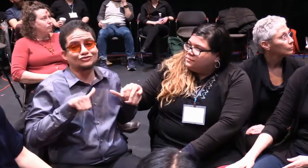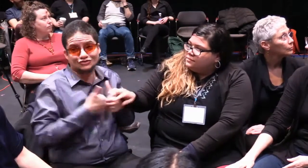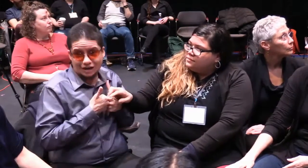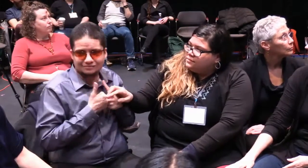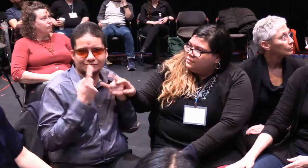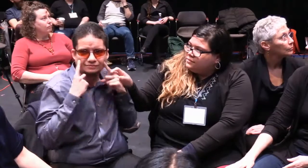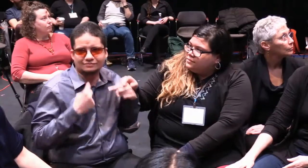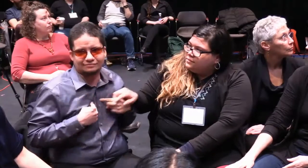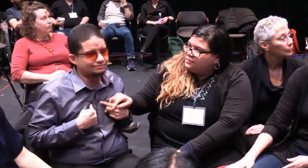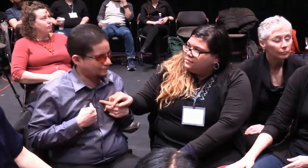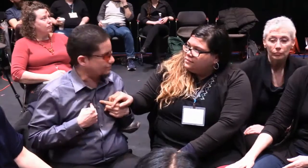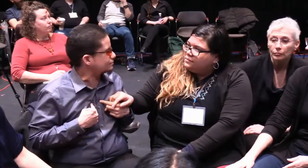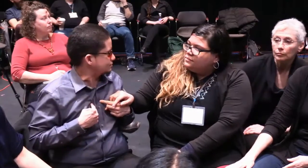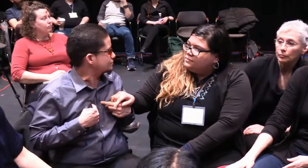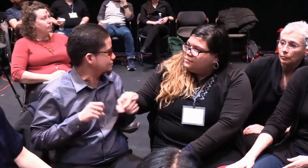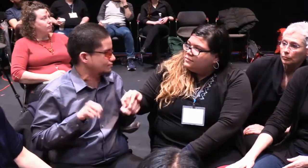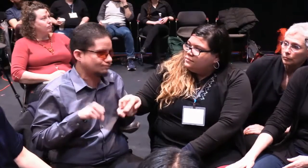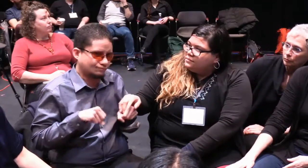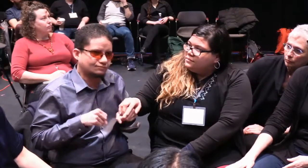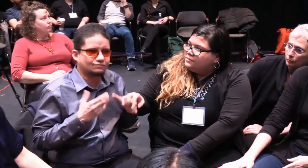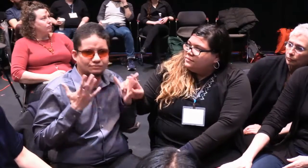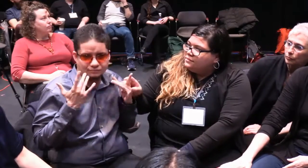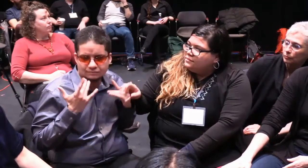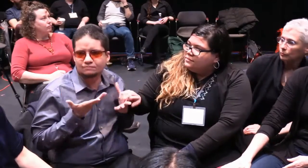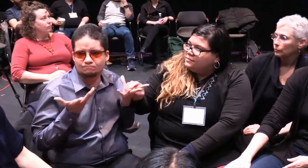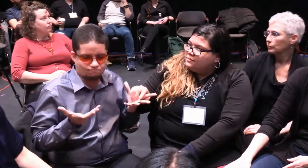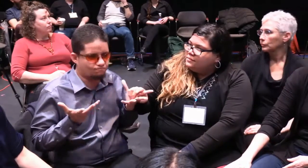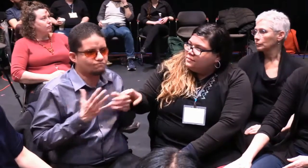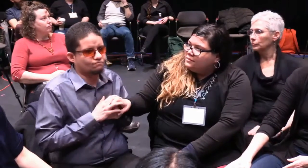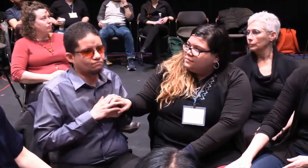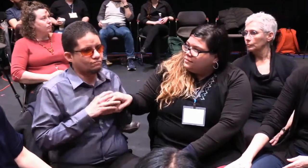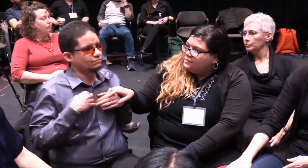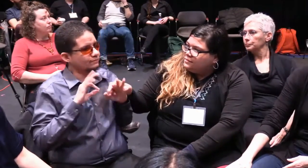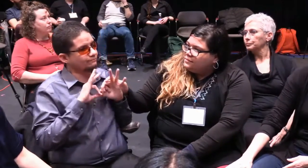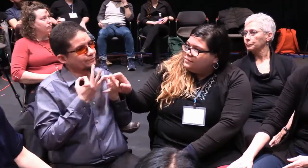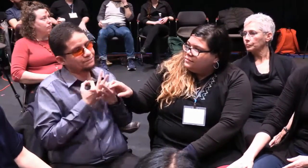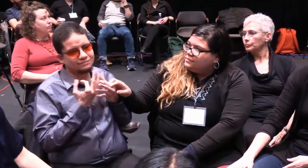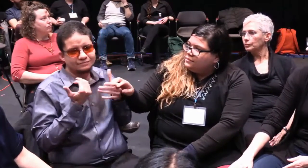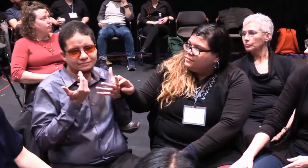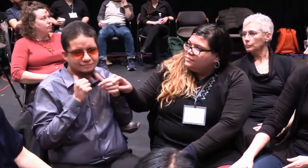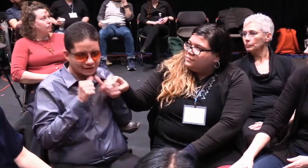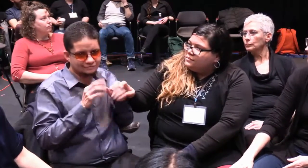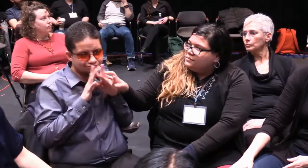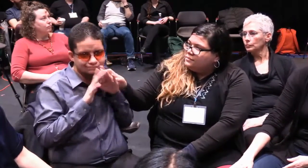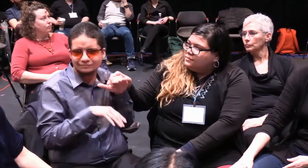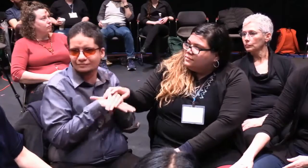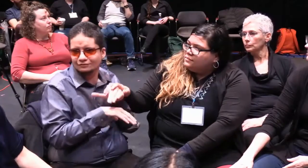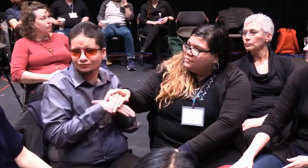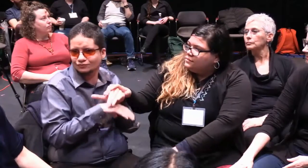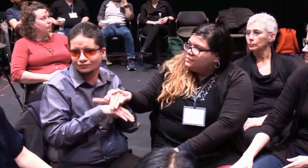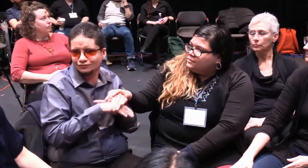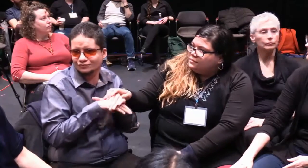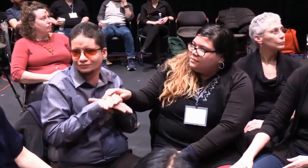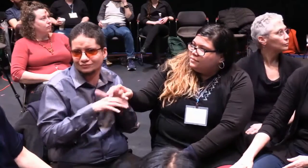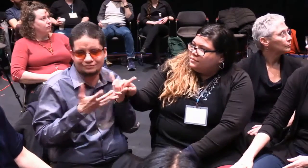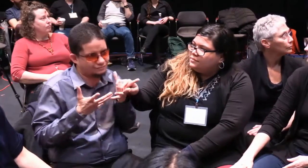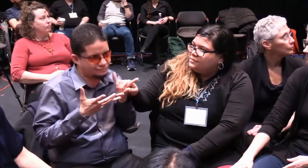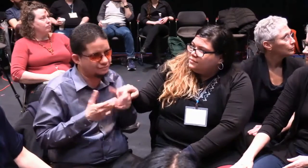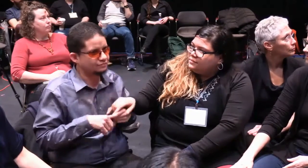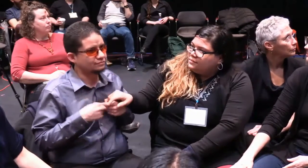when my family first came here, that was a time of huge challenge for me. My family didn't speak